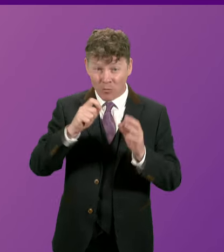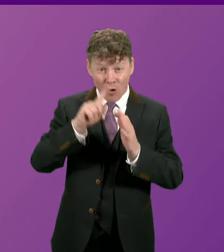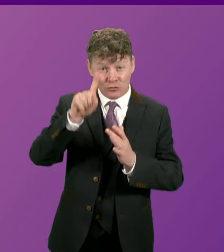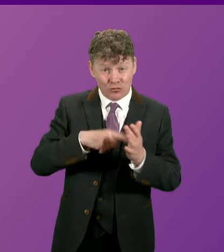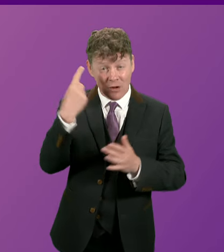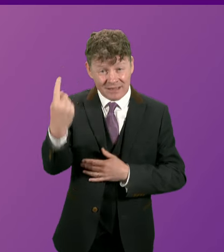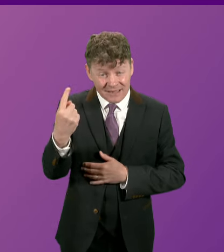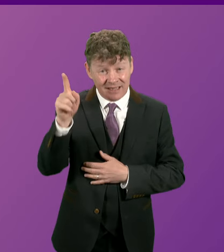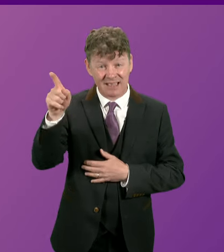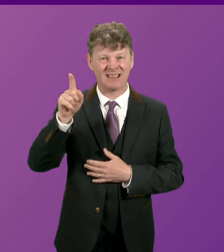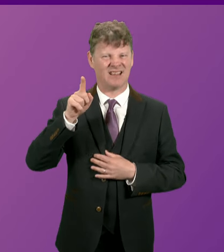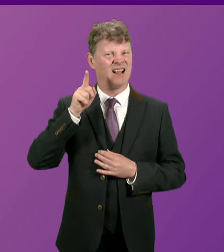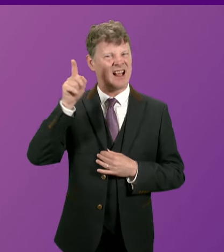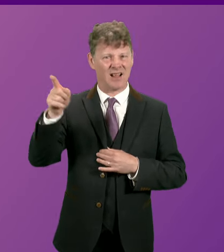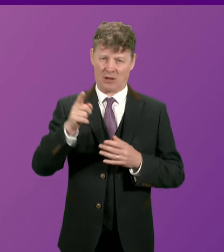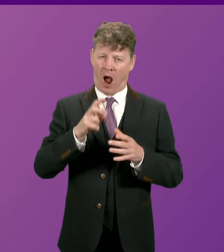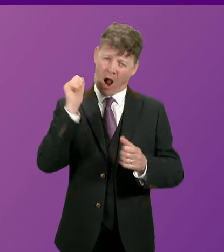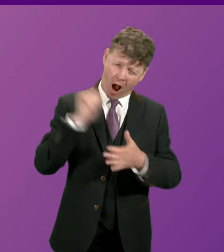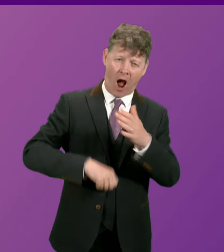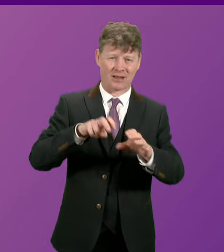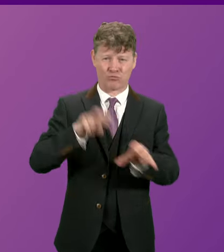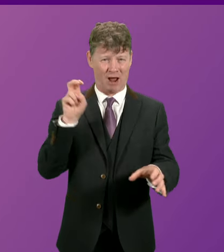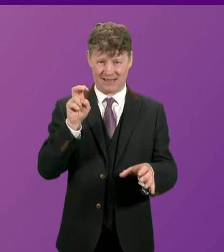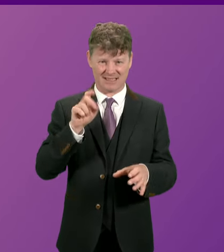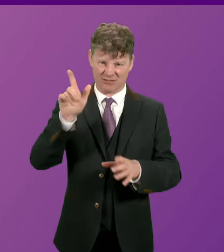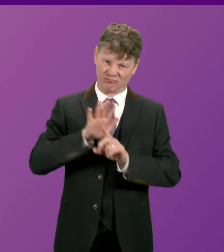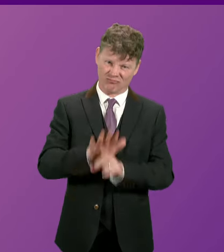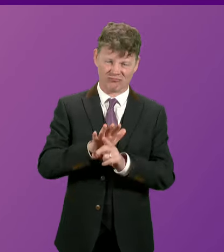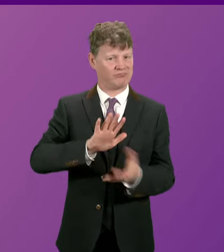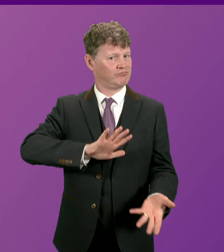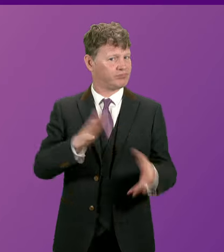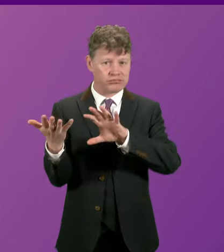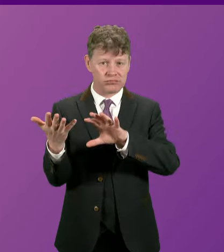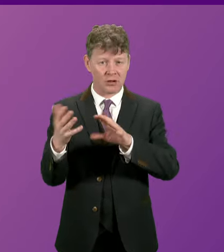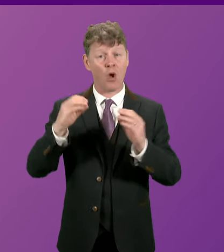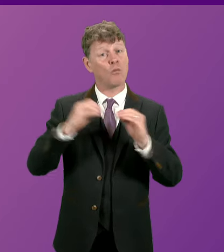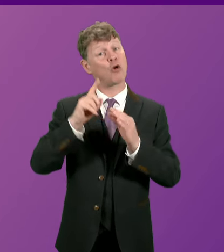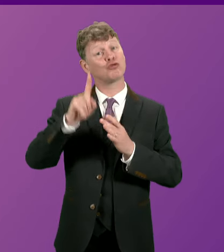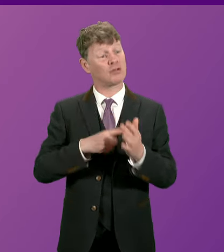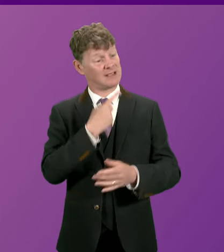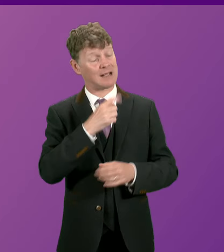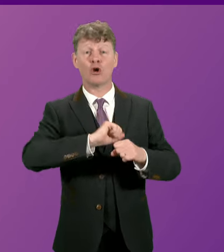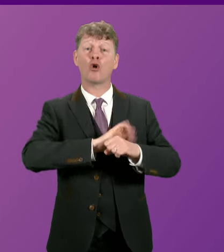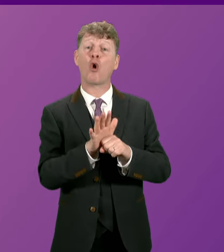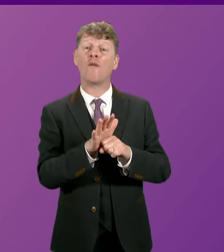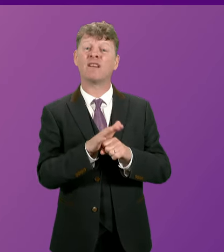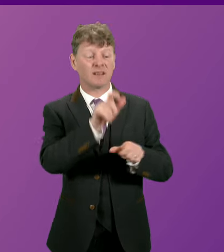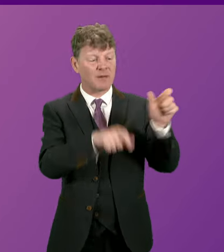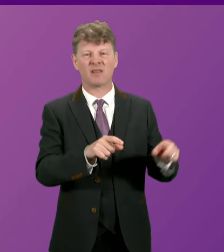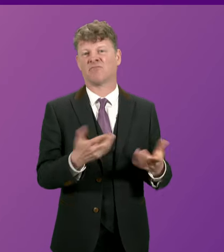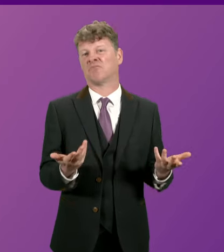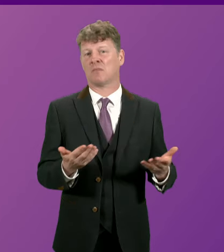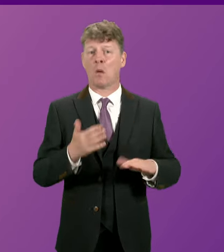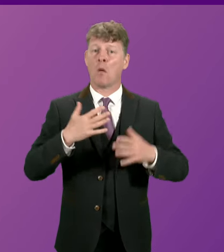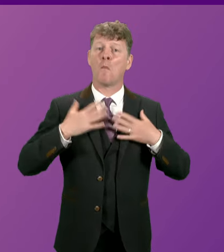only the architect of a damaging hard Brexit, but Boris Johnson allegedly said to COVID victims, let the bodies